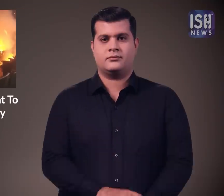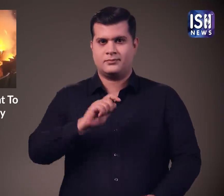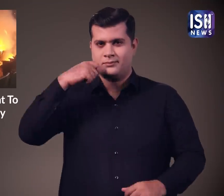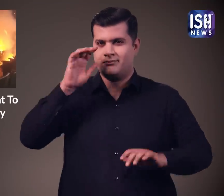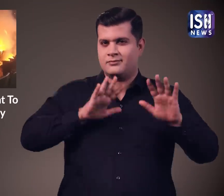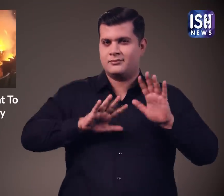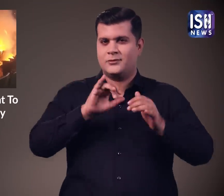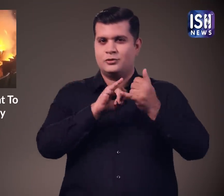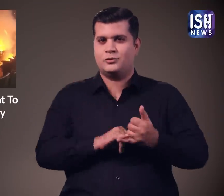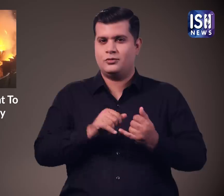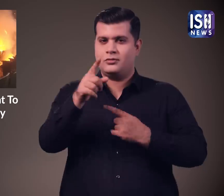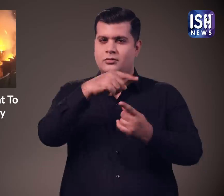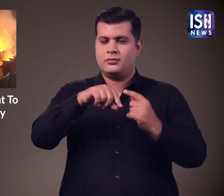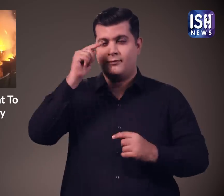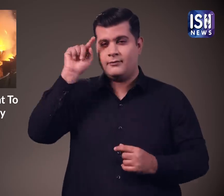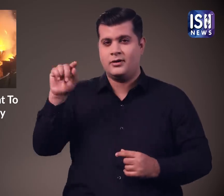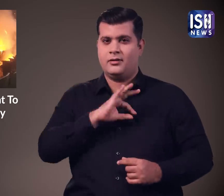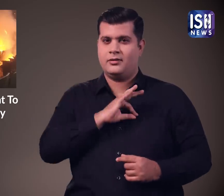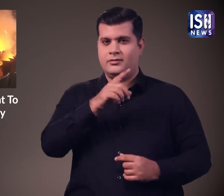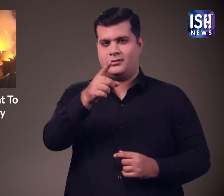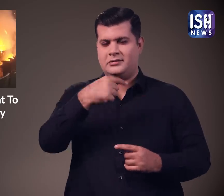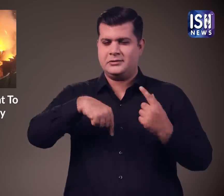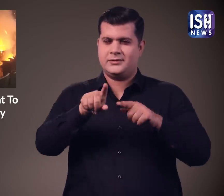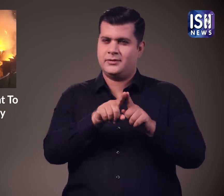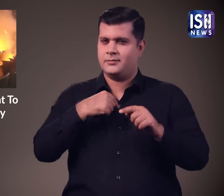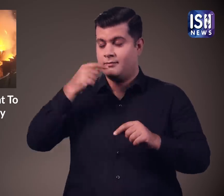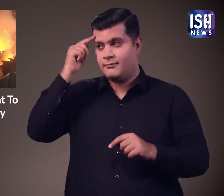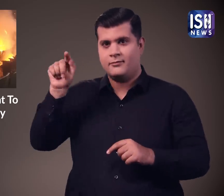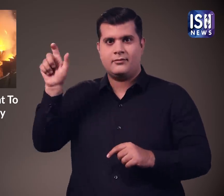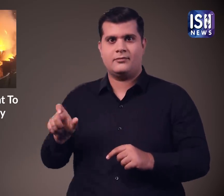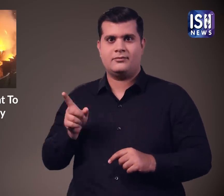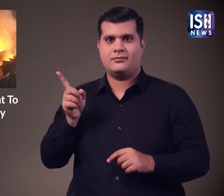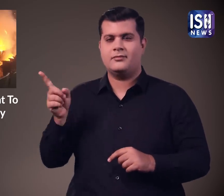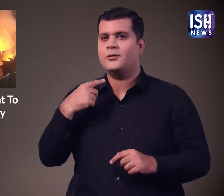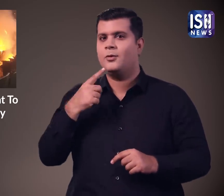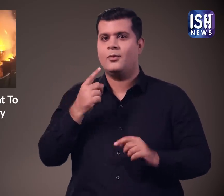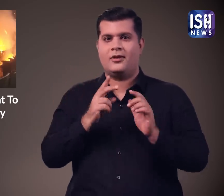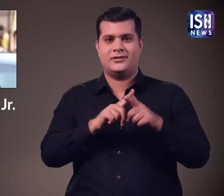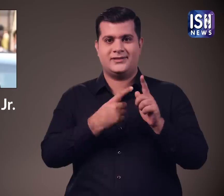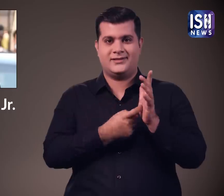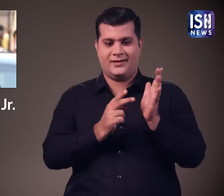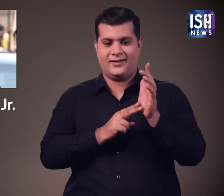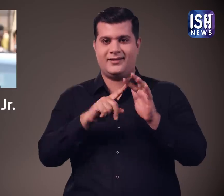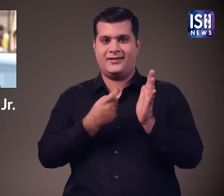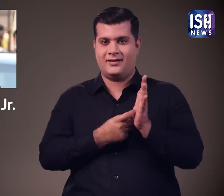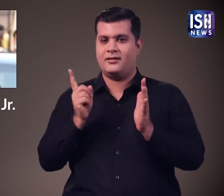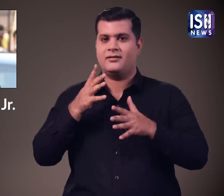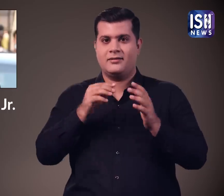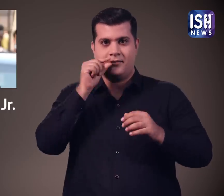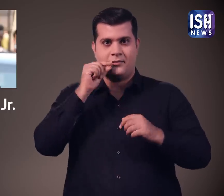This is a person that you are all a fan of. Even I am a big fan. It is Junior NTR. This is his sign name.